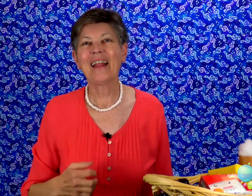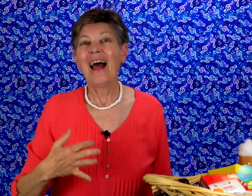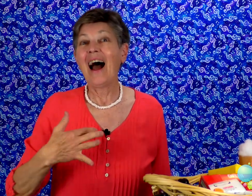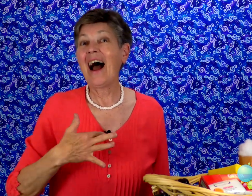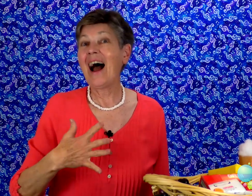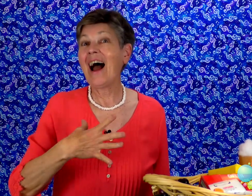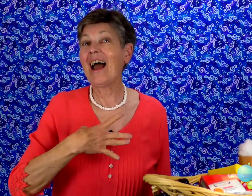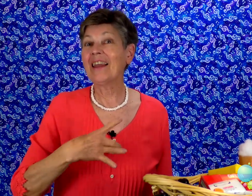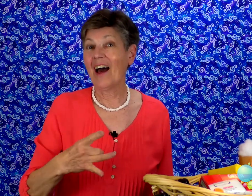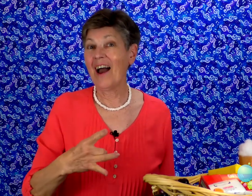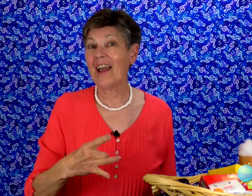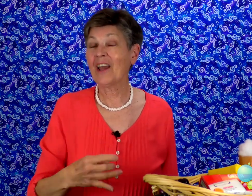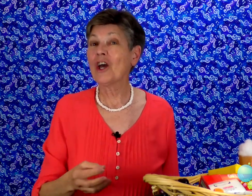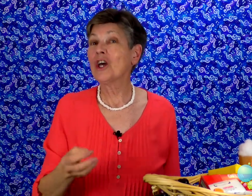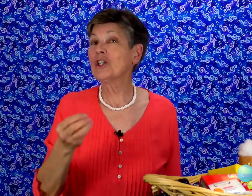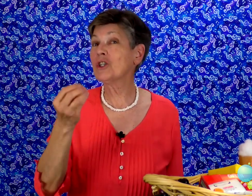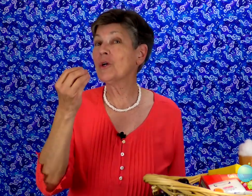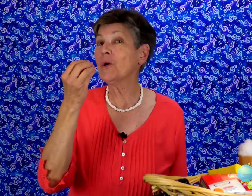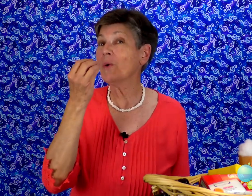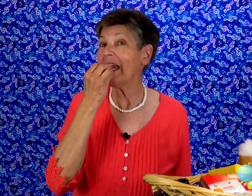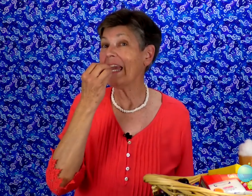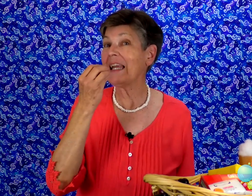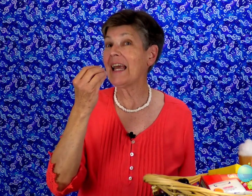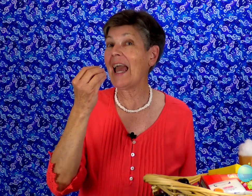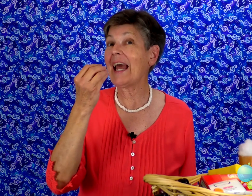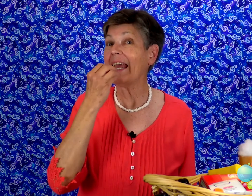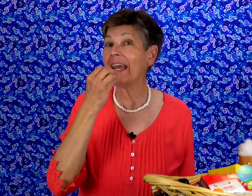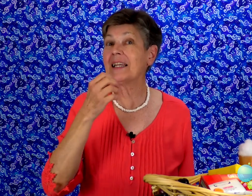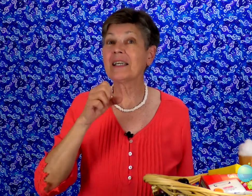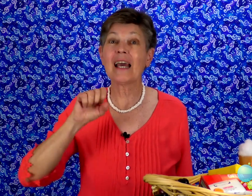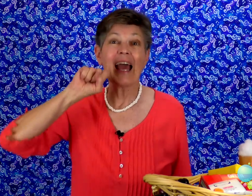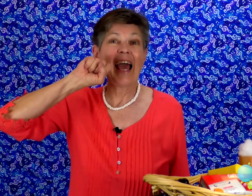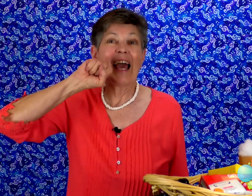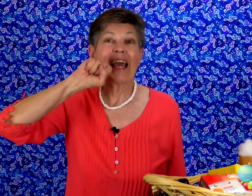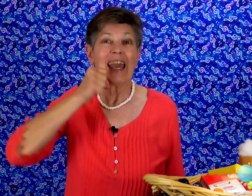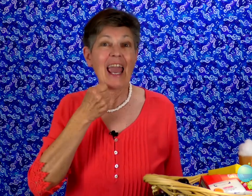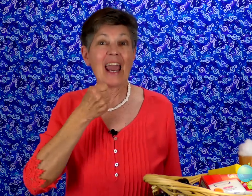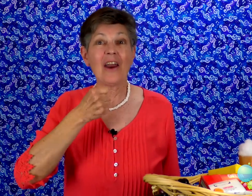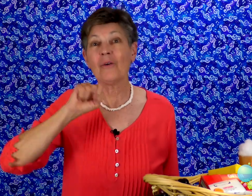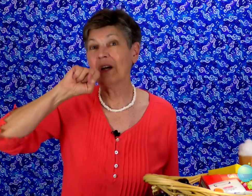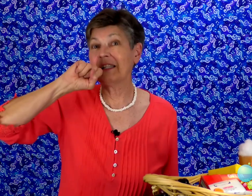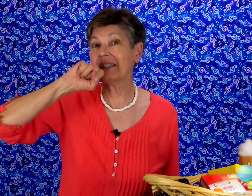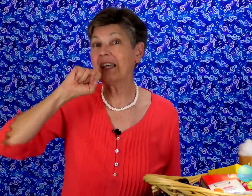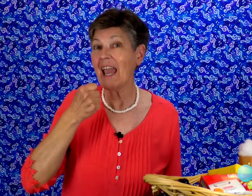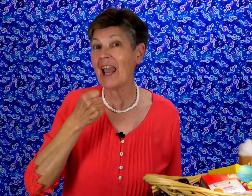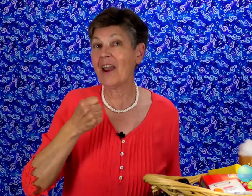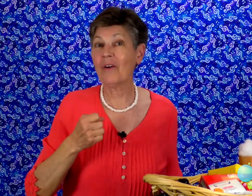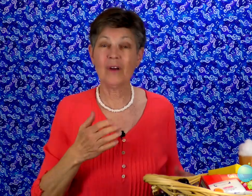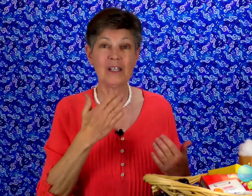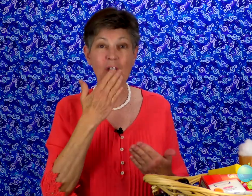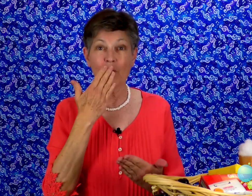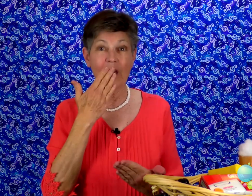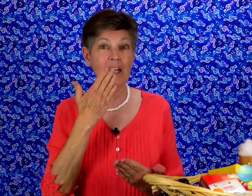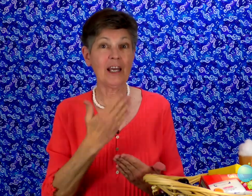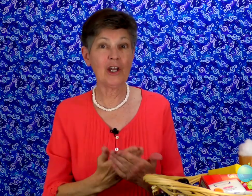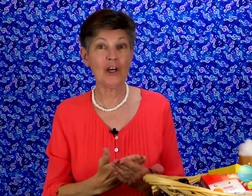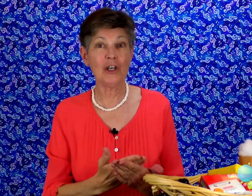I like to eat and eat. Carrots, carrots are really good